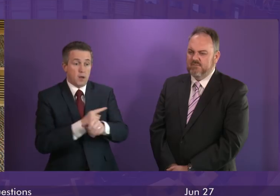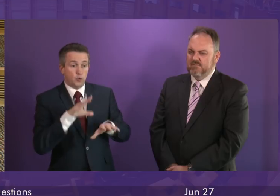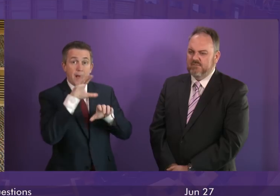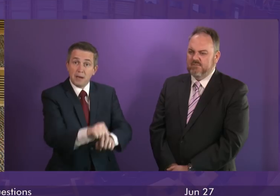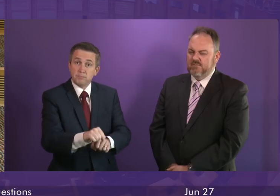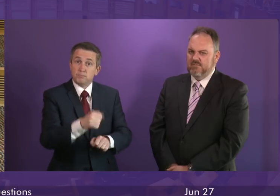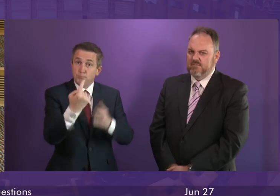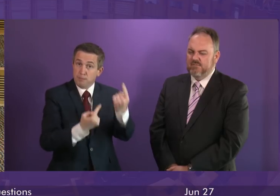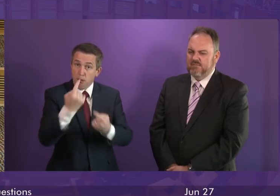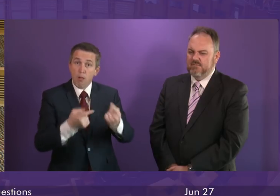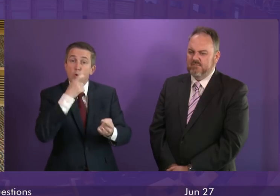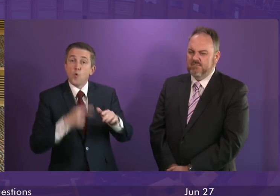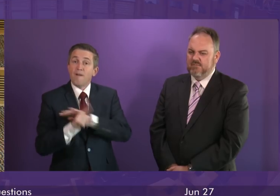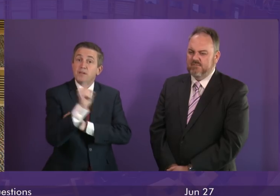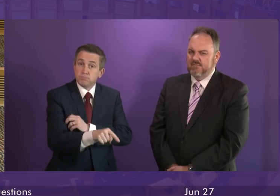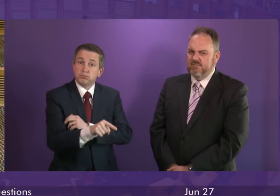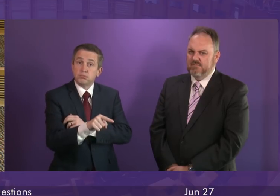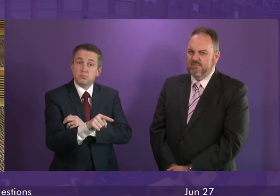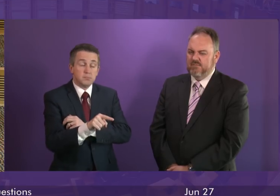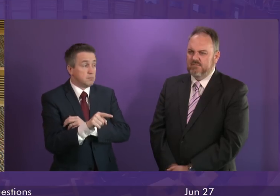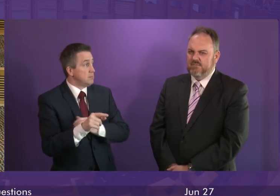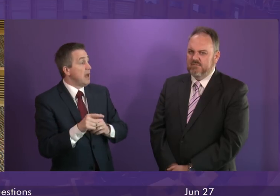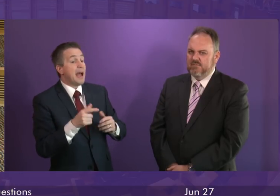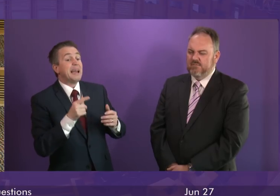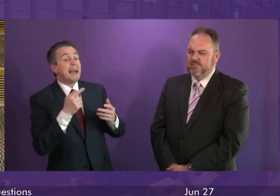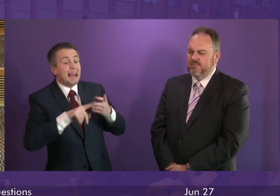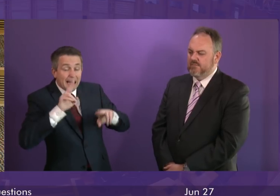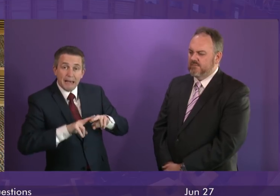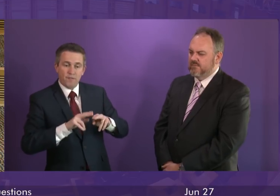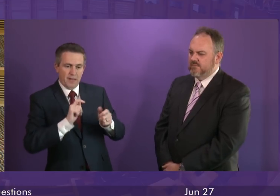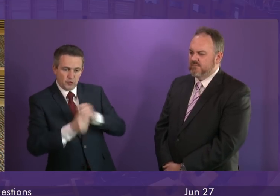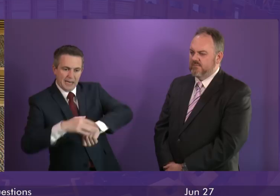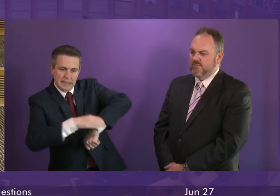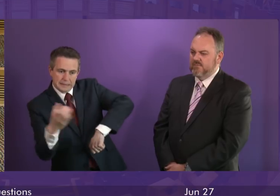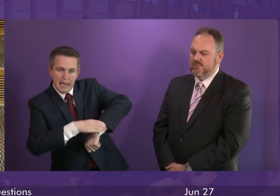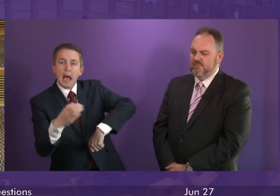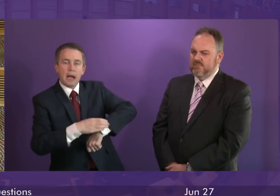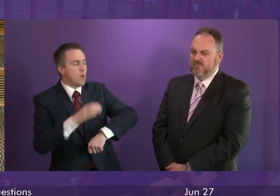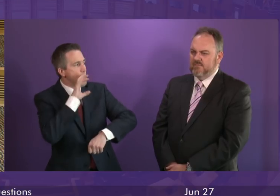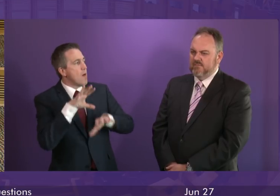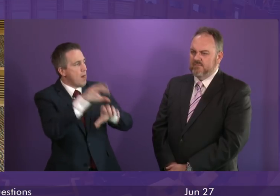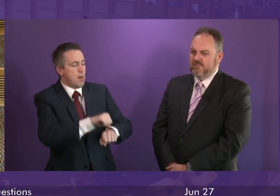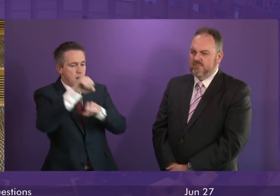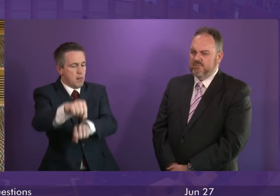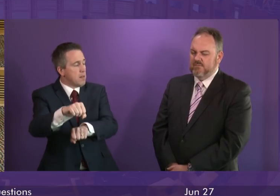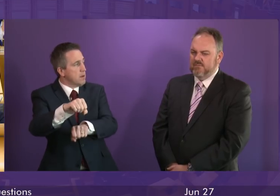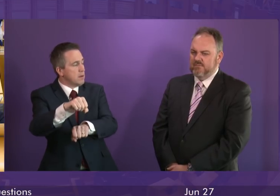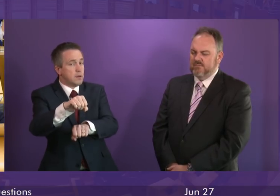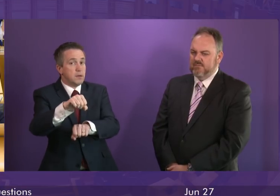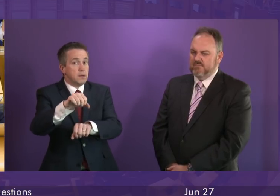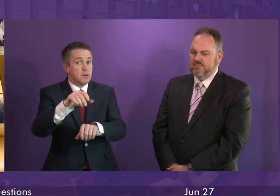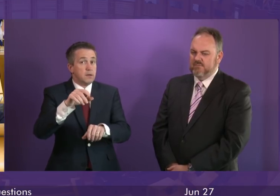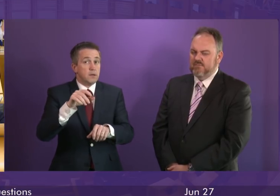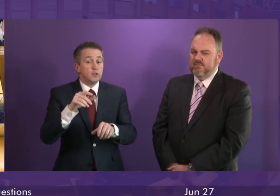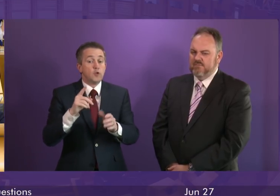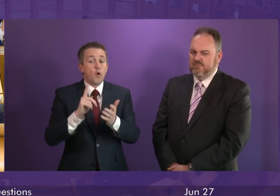who are considered to be unlawfully at large, including where they have tampered with their electronic tag. So precisely the changes